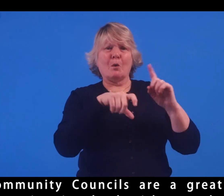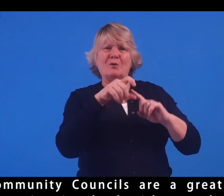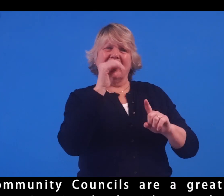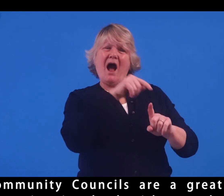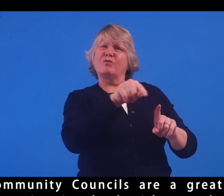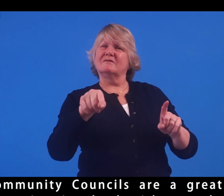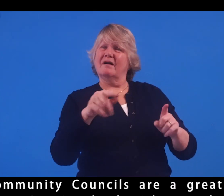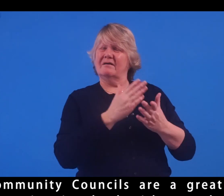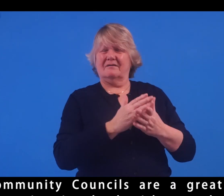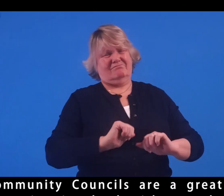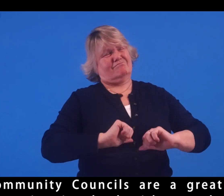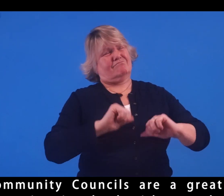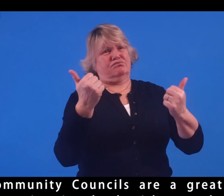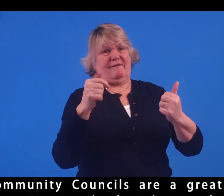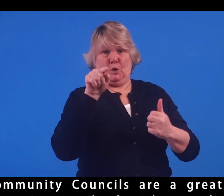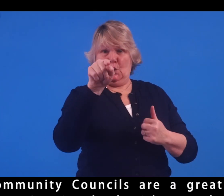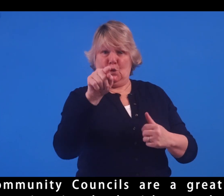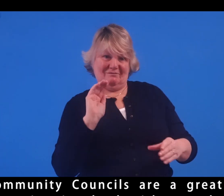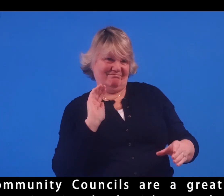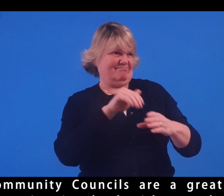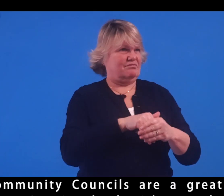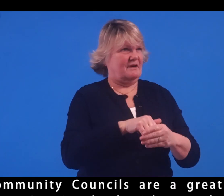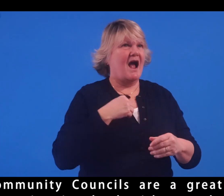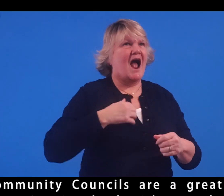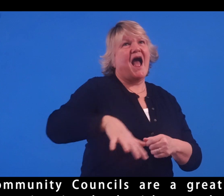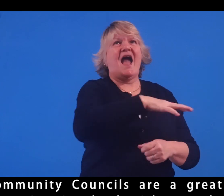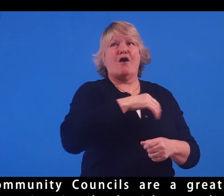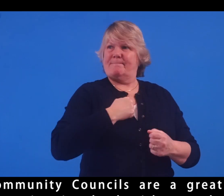Community councils are a great way of becoming involved with your local area.